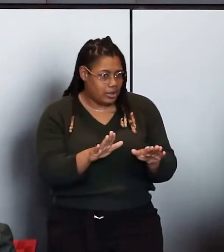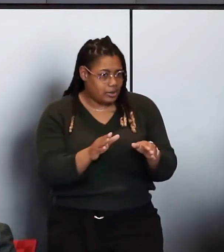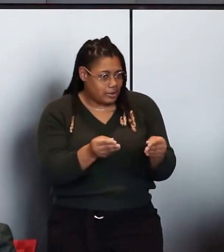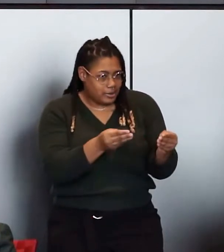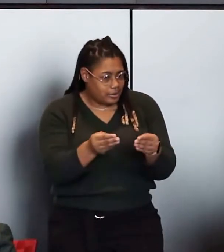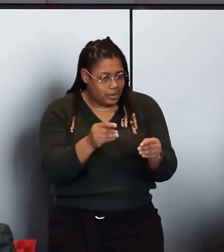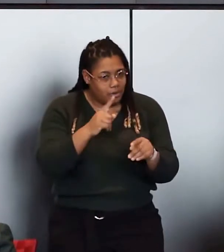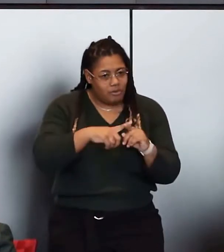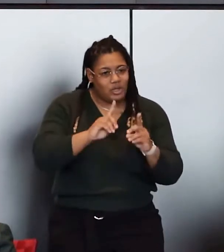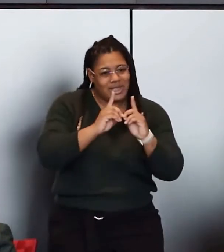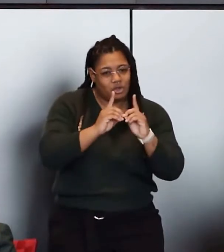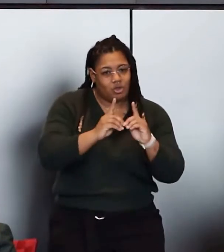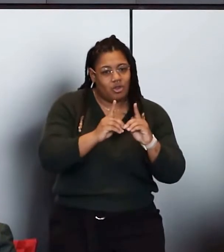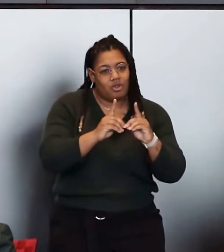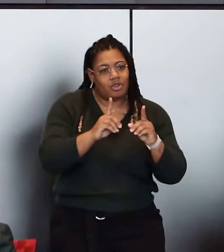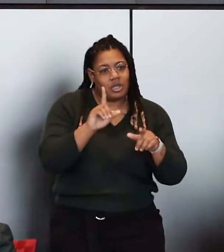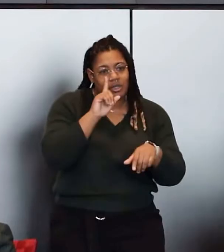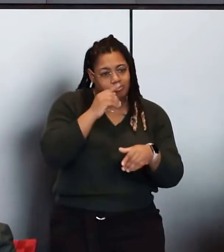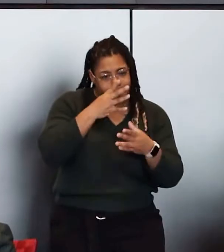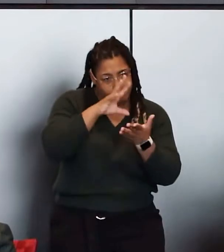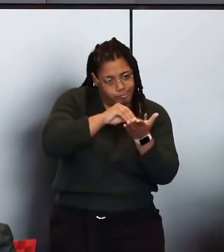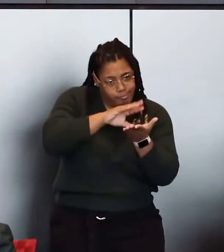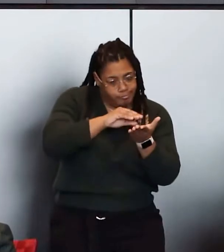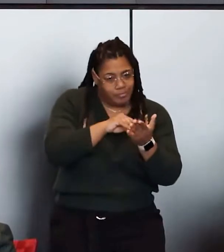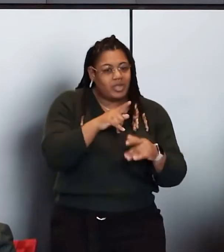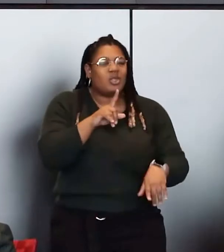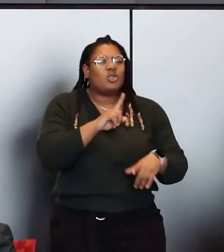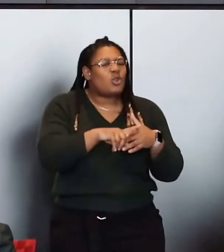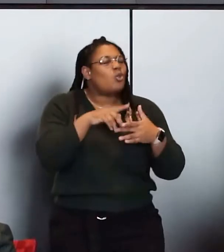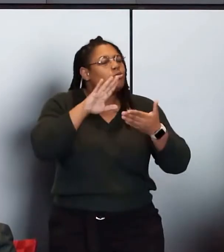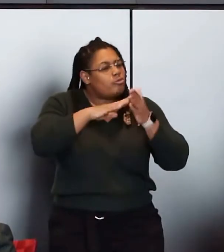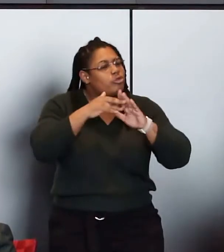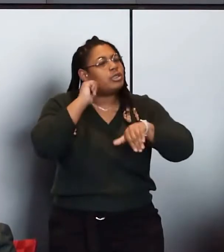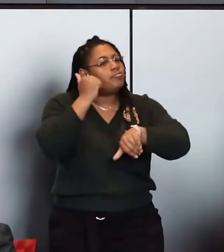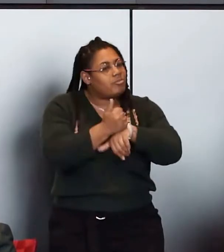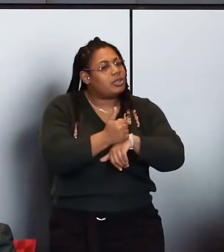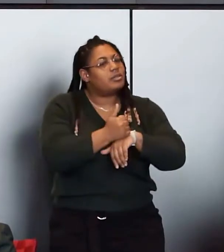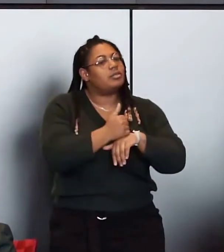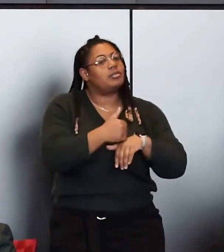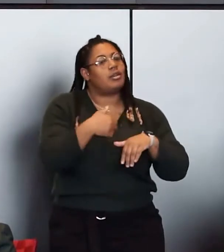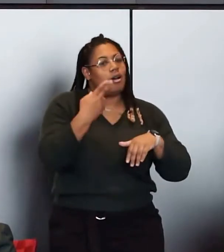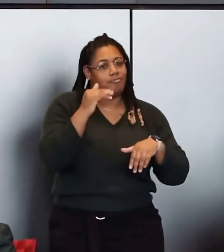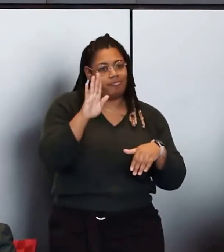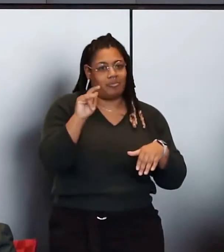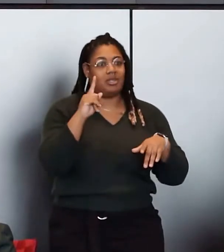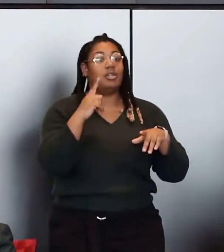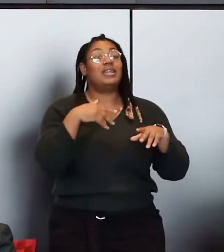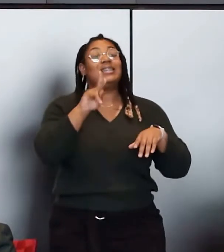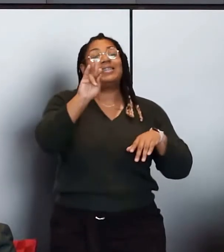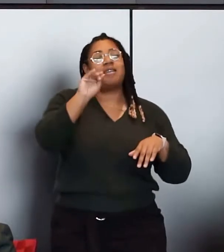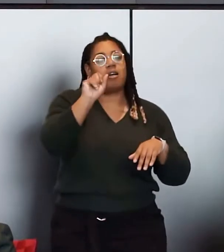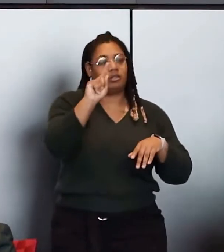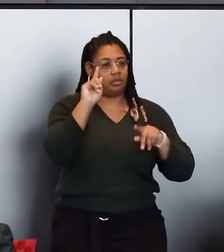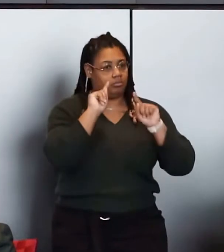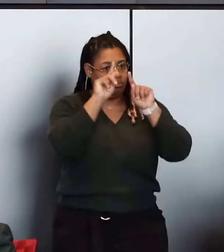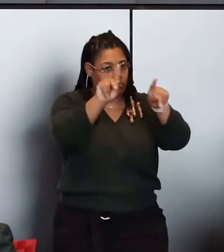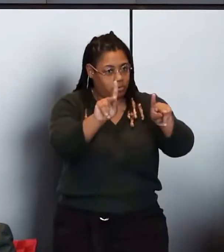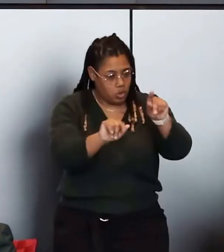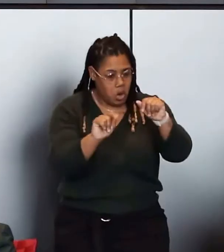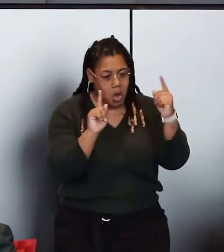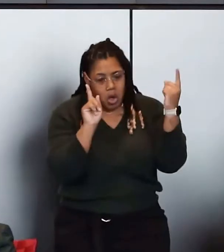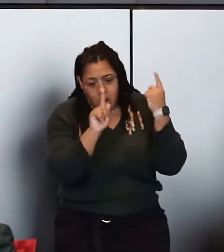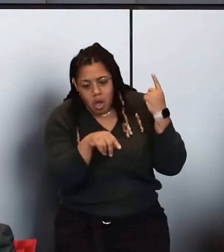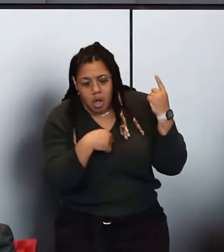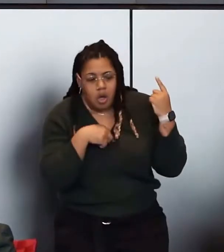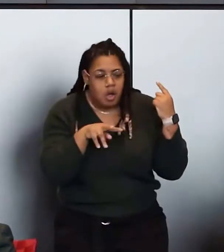created an in-person experience, essentially community-based nudge hubs, health kiosks, which are not a destination, but rather a pass-by where